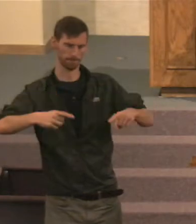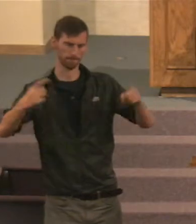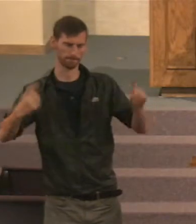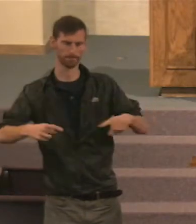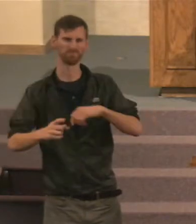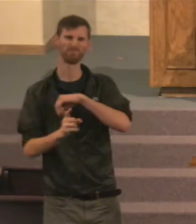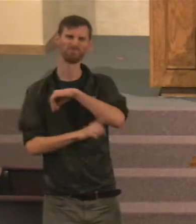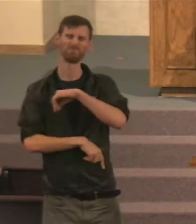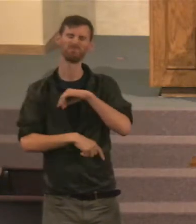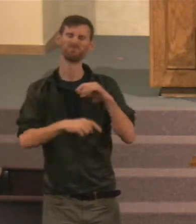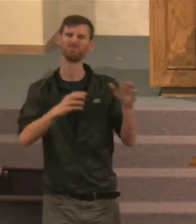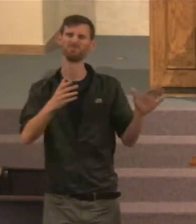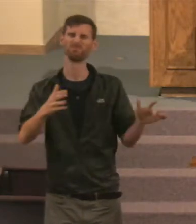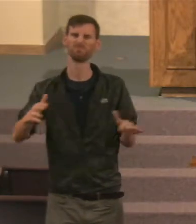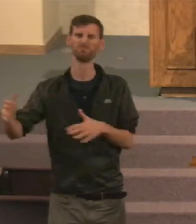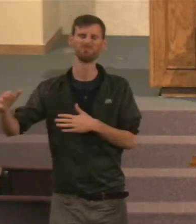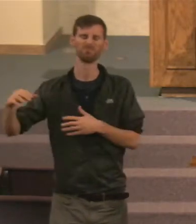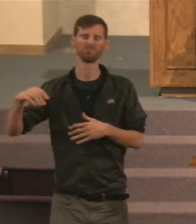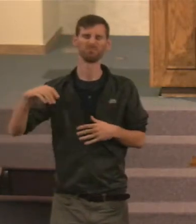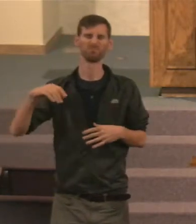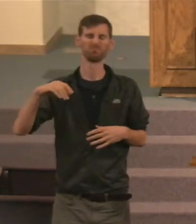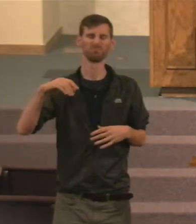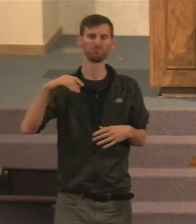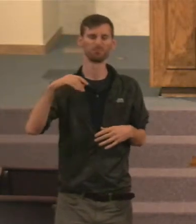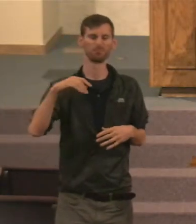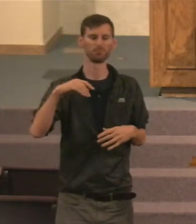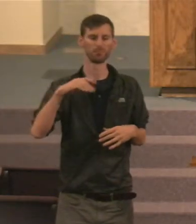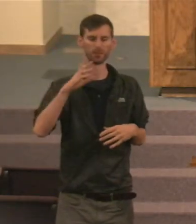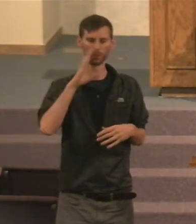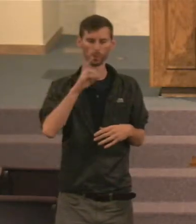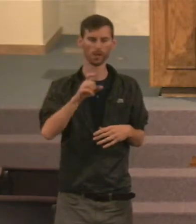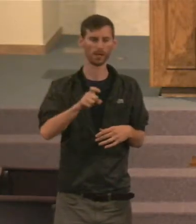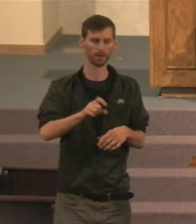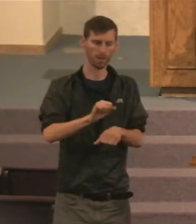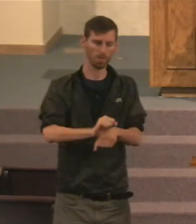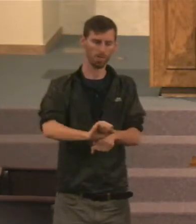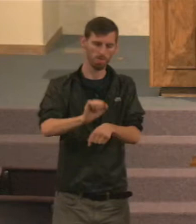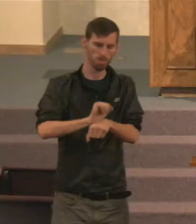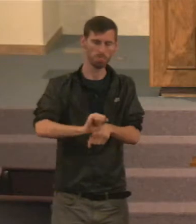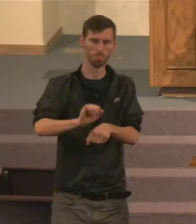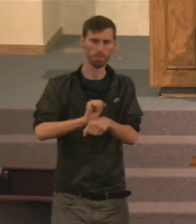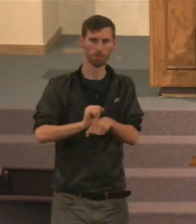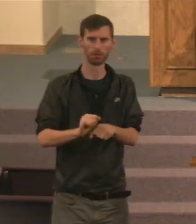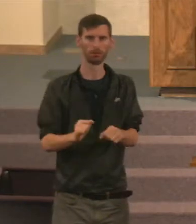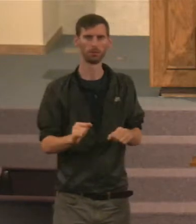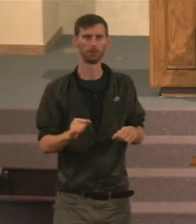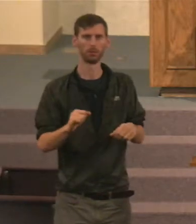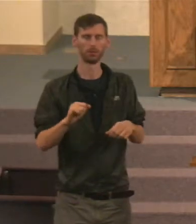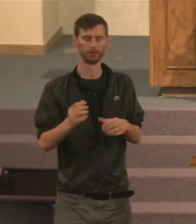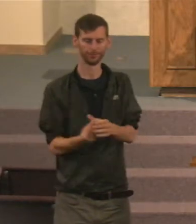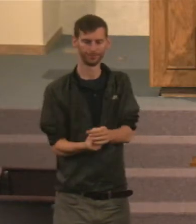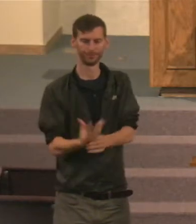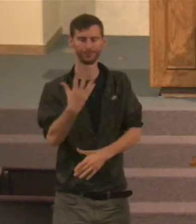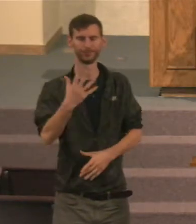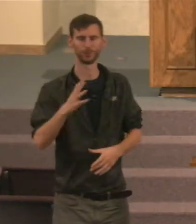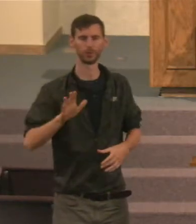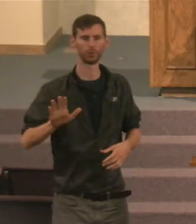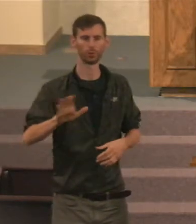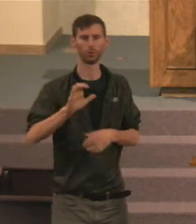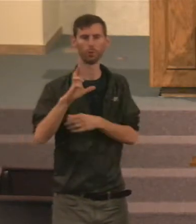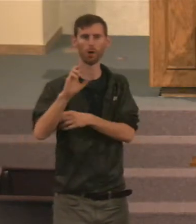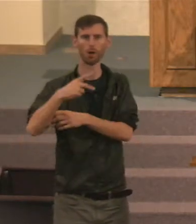You know, As far as, You know, They're going to have to raise their crops, And thorns, And thistles. That's going to be harder work for them.